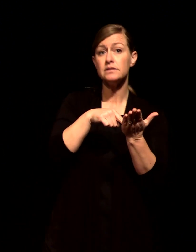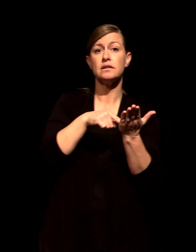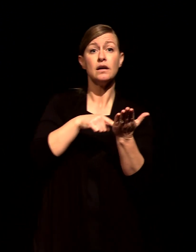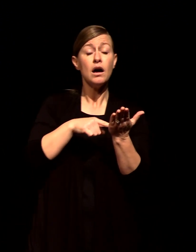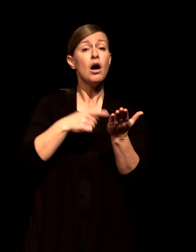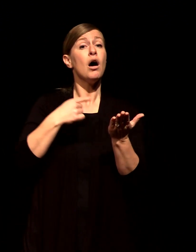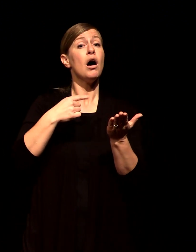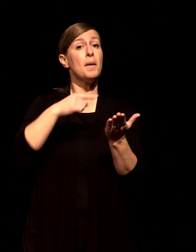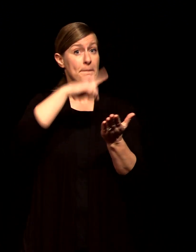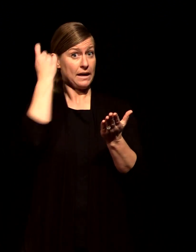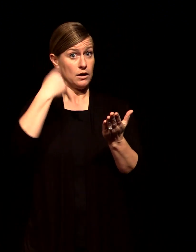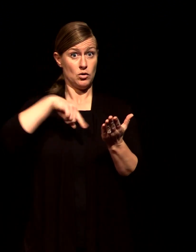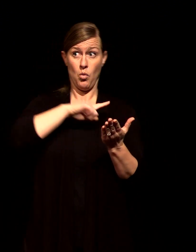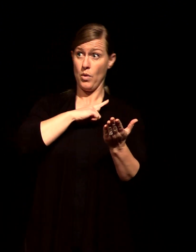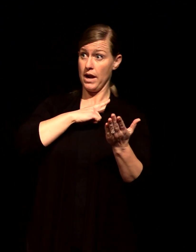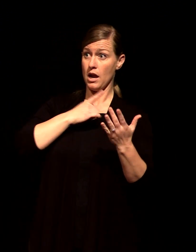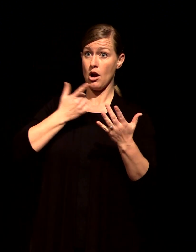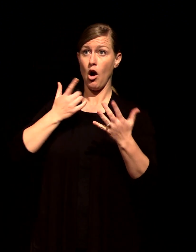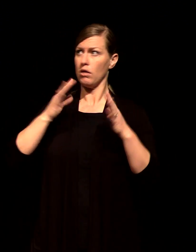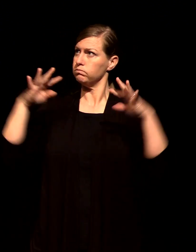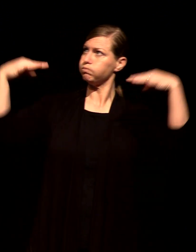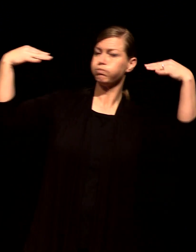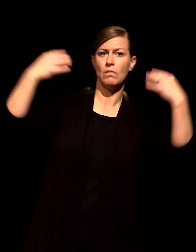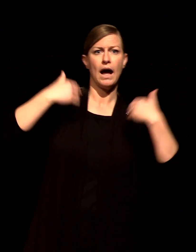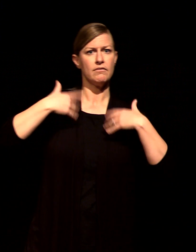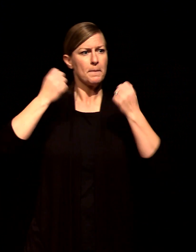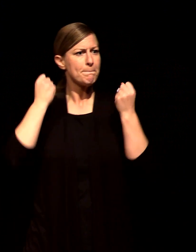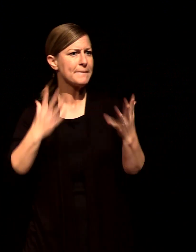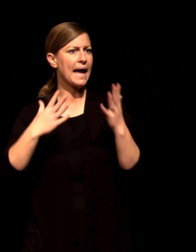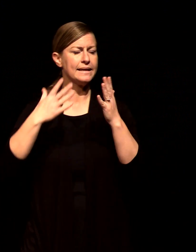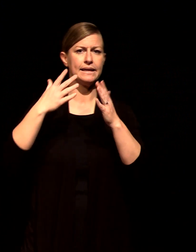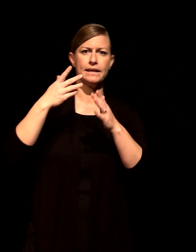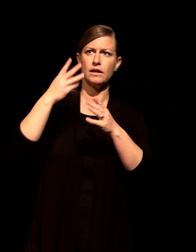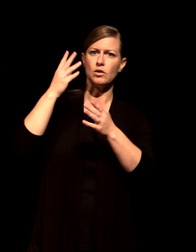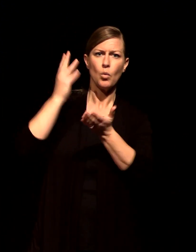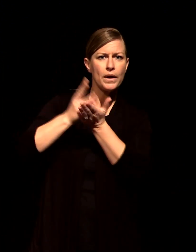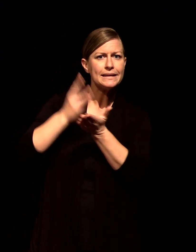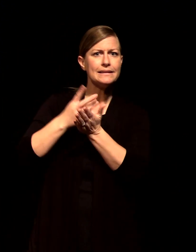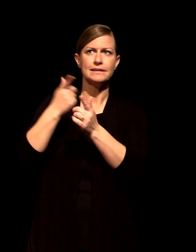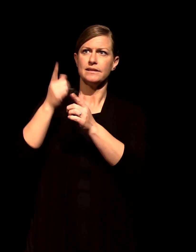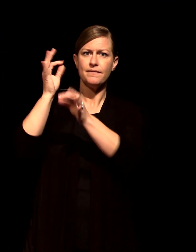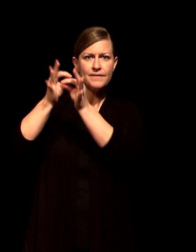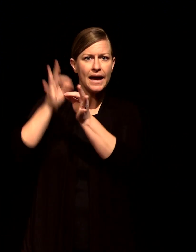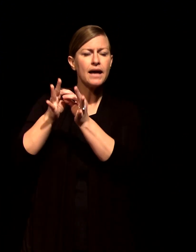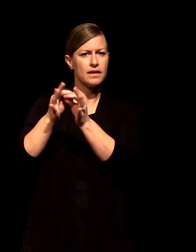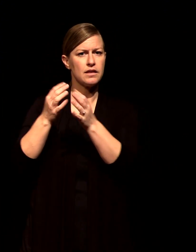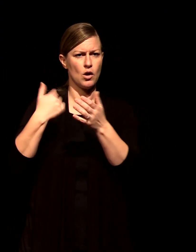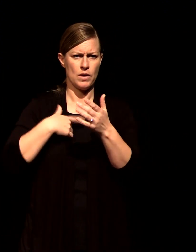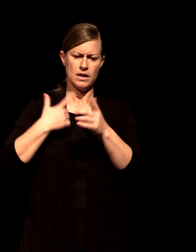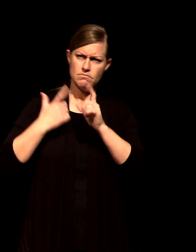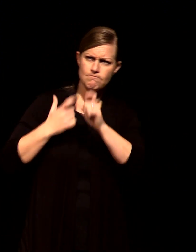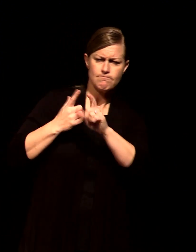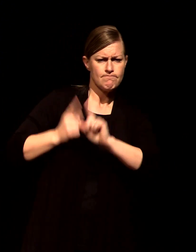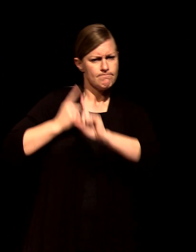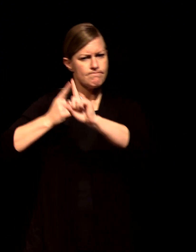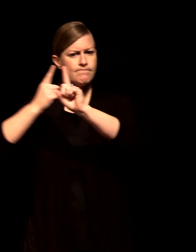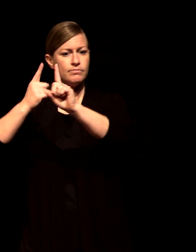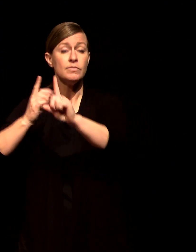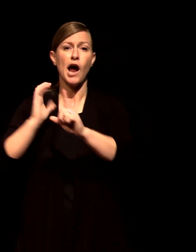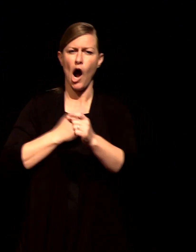the life of faith let us strip off every weight that slows us down especially the sin that so easily trips us up and let us run with